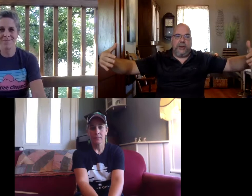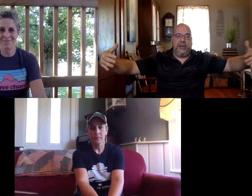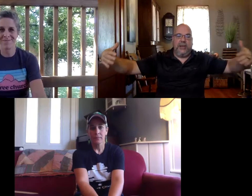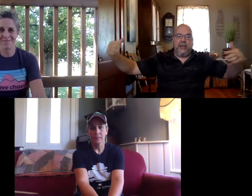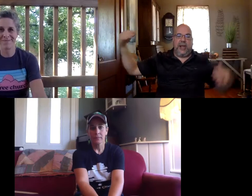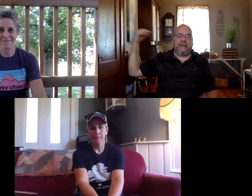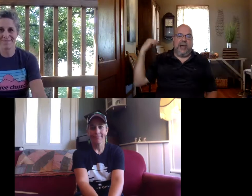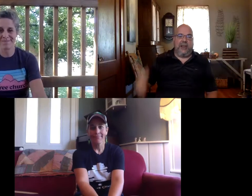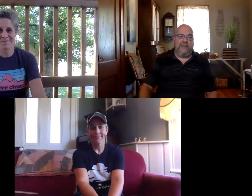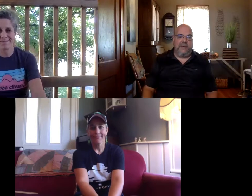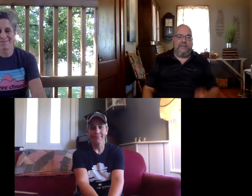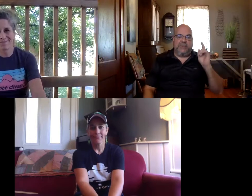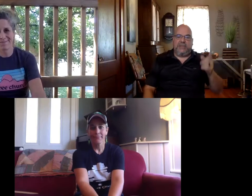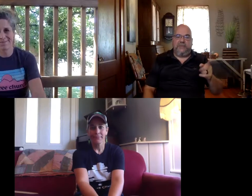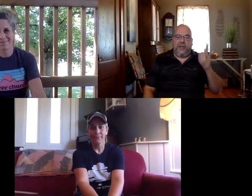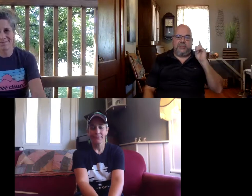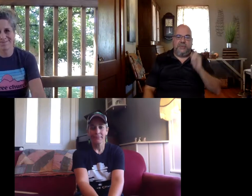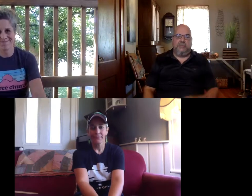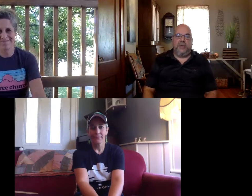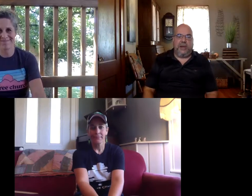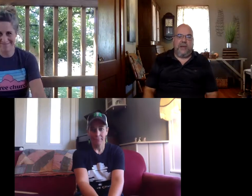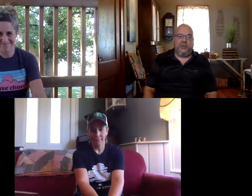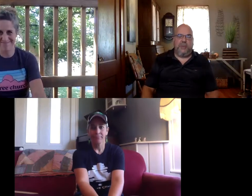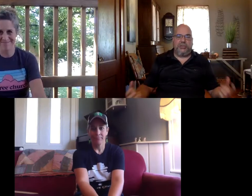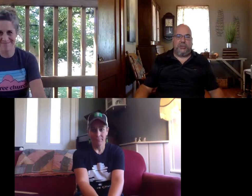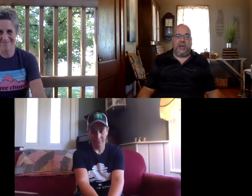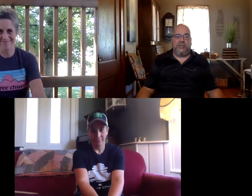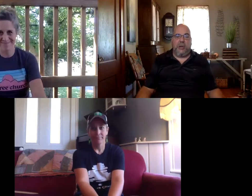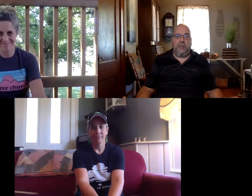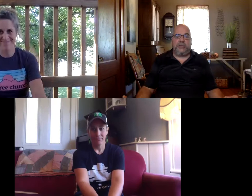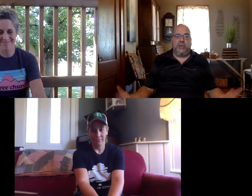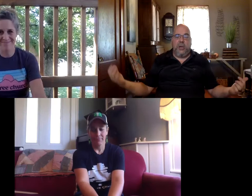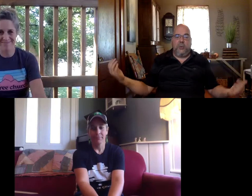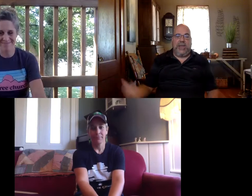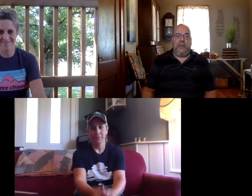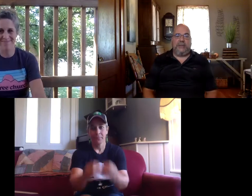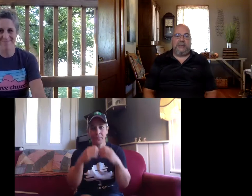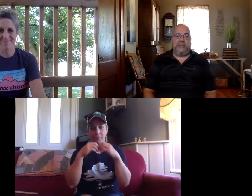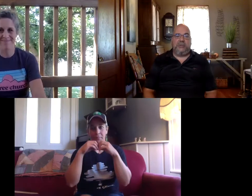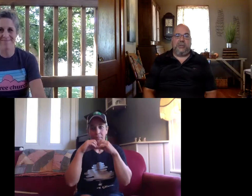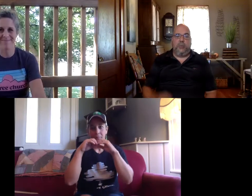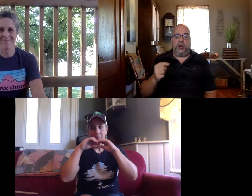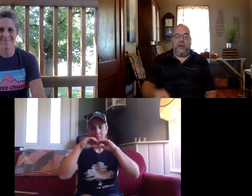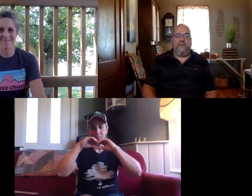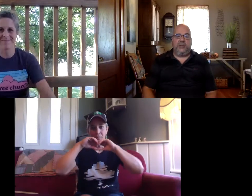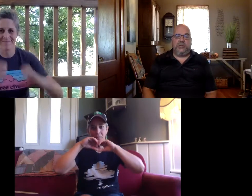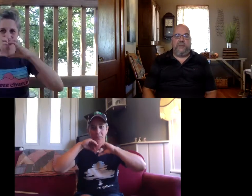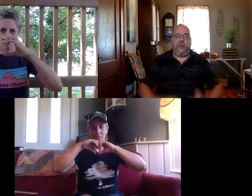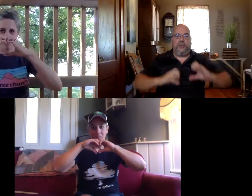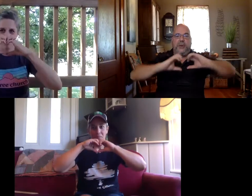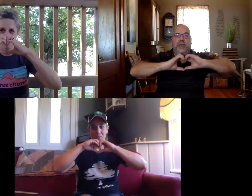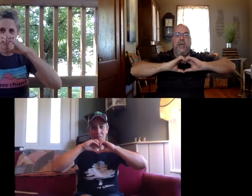holy spirit guys i love you miss tiff loves you miss amelia loves you we miss you guys so much we can't wait to see you soon work on